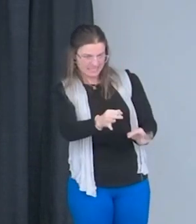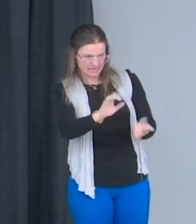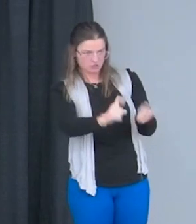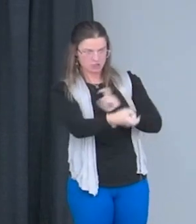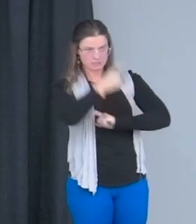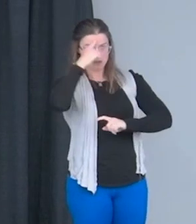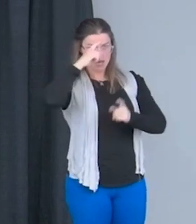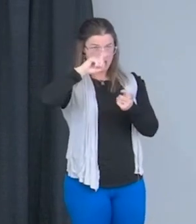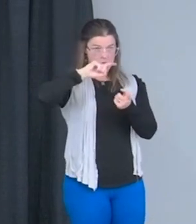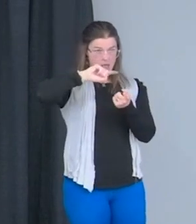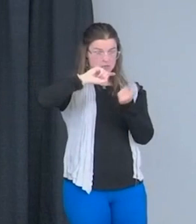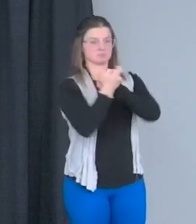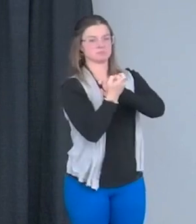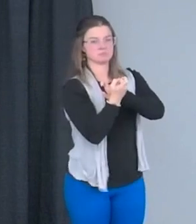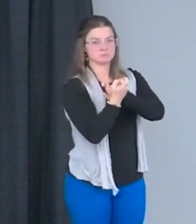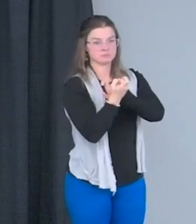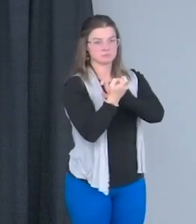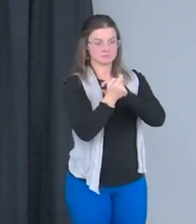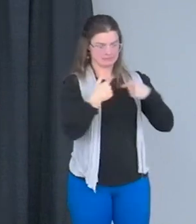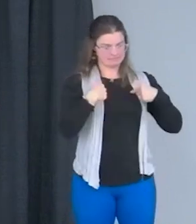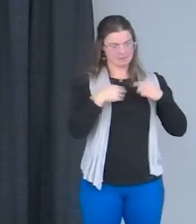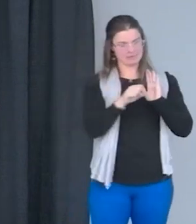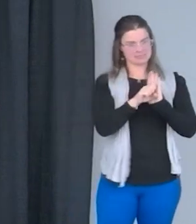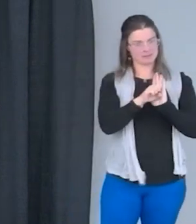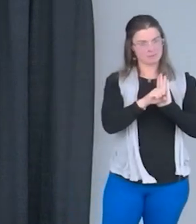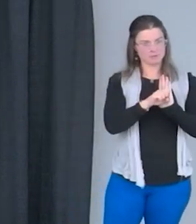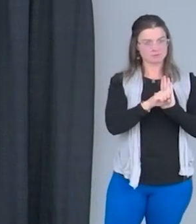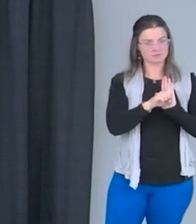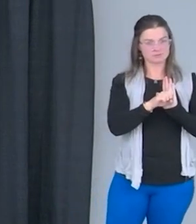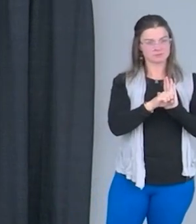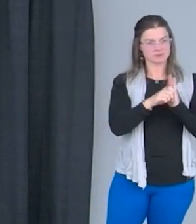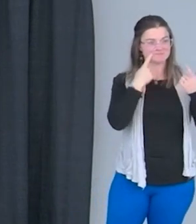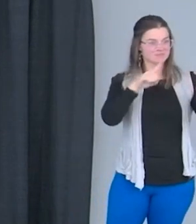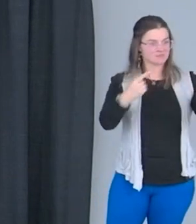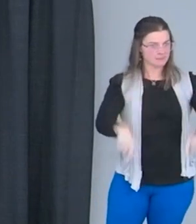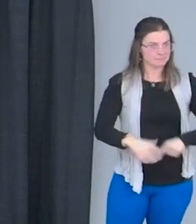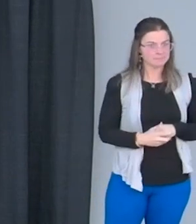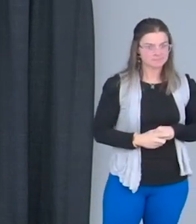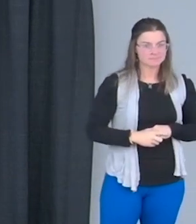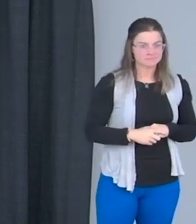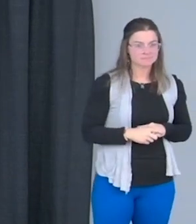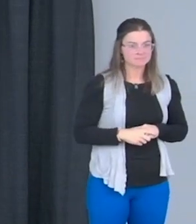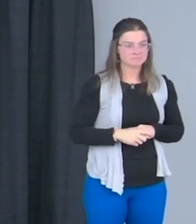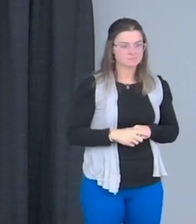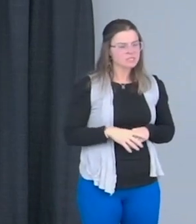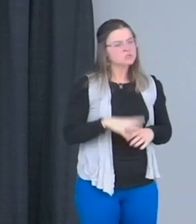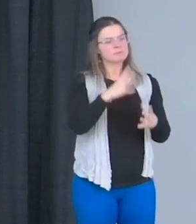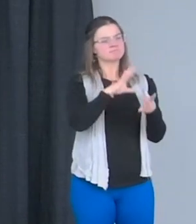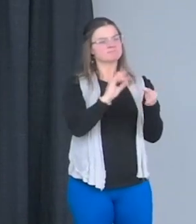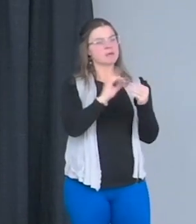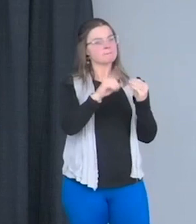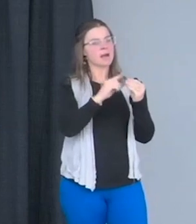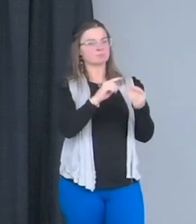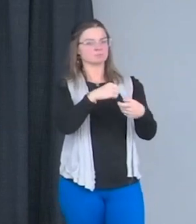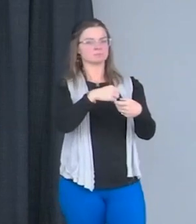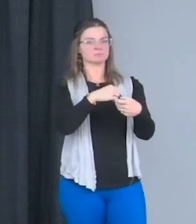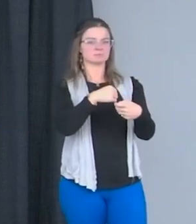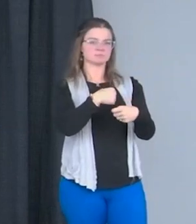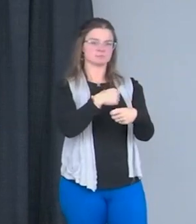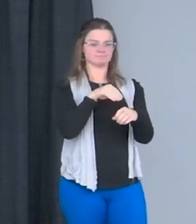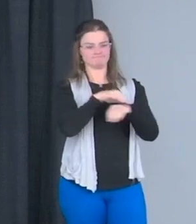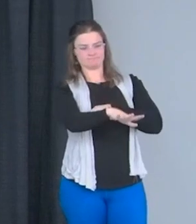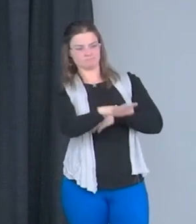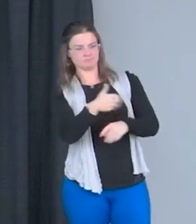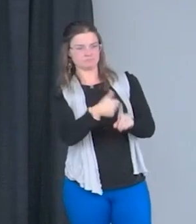what it is. And I get to be an example of that truth. So when I talk about reinventing yourself, 21 hours a day, I was, I was in a